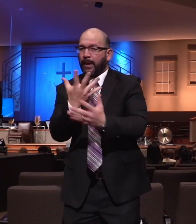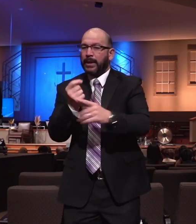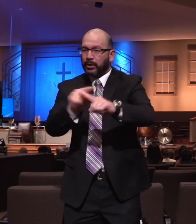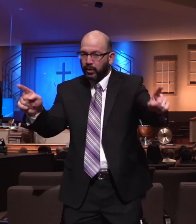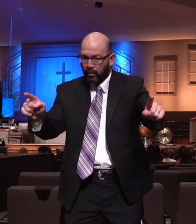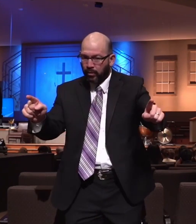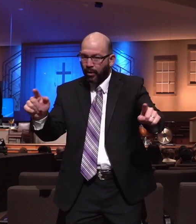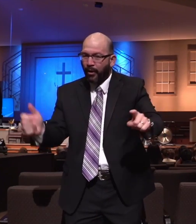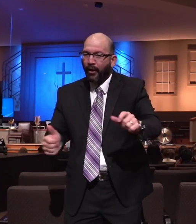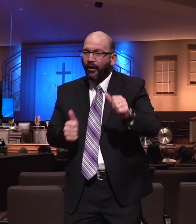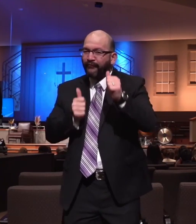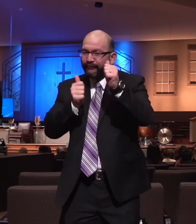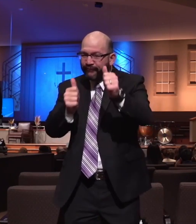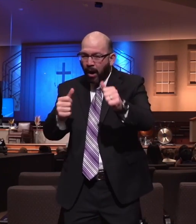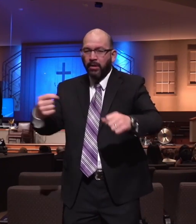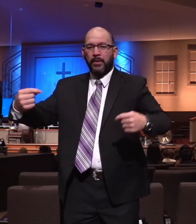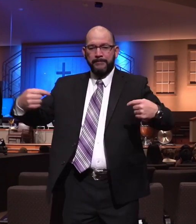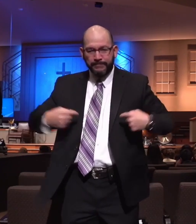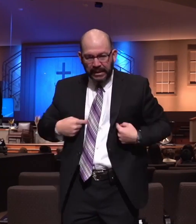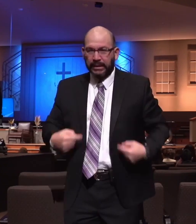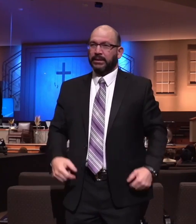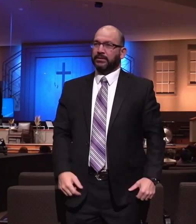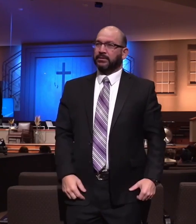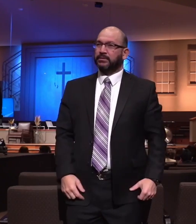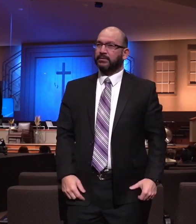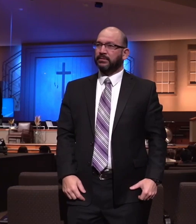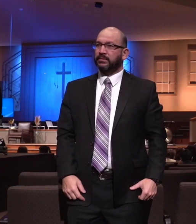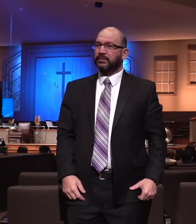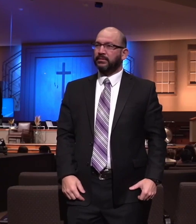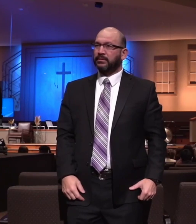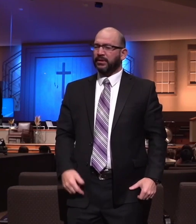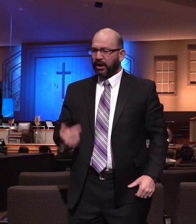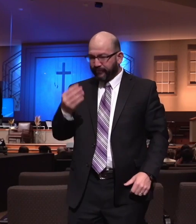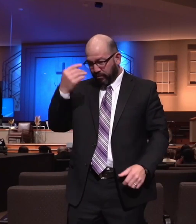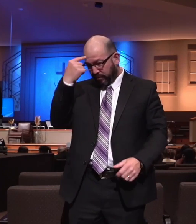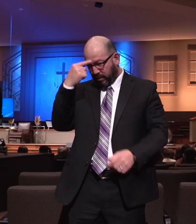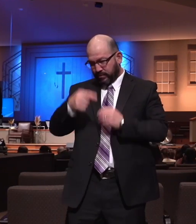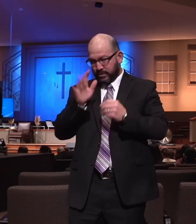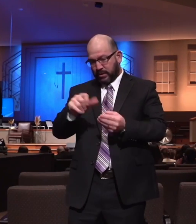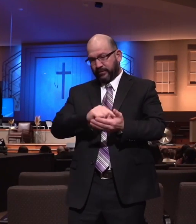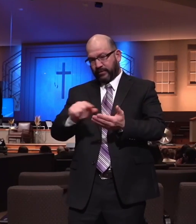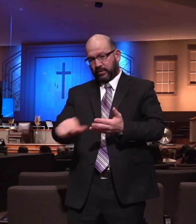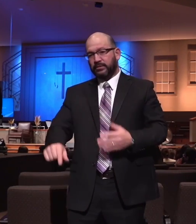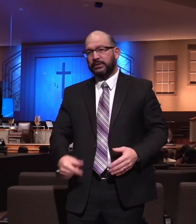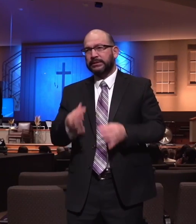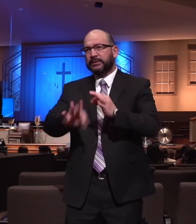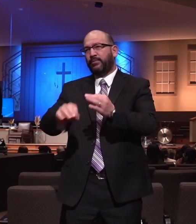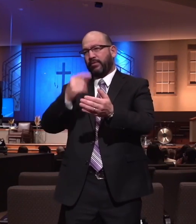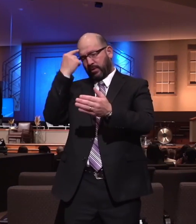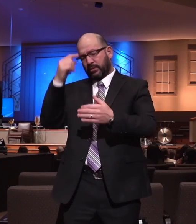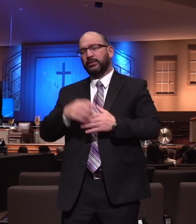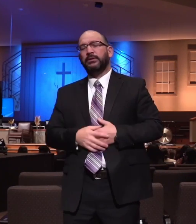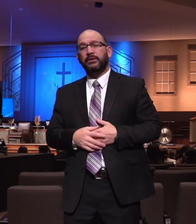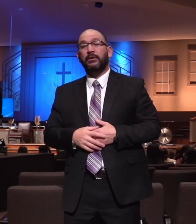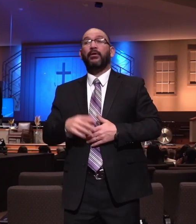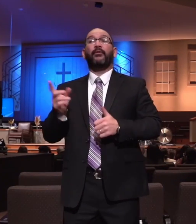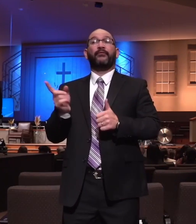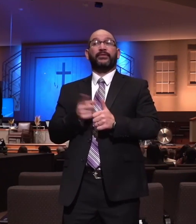followers of me. Now, let me give you a few thoughts from this verse, simple thoughts. First, young